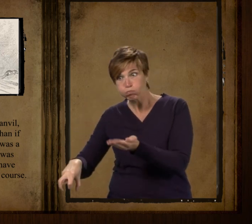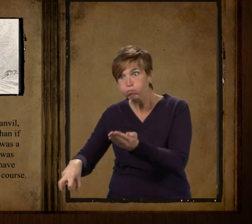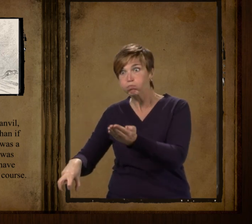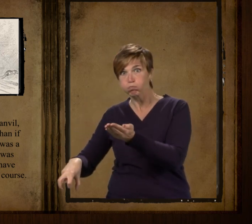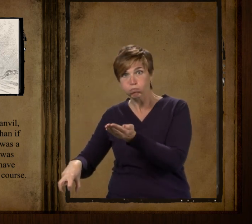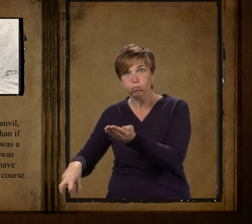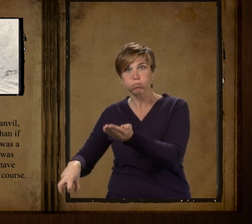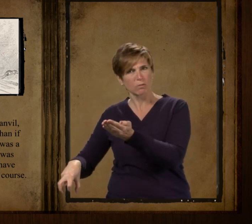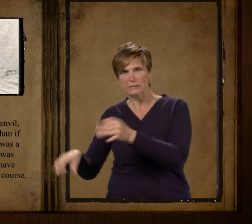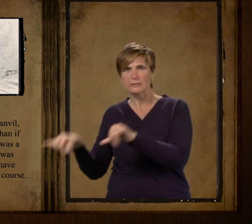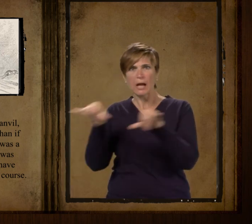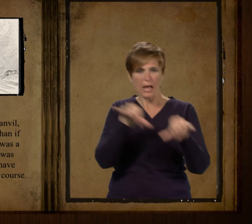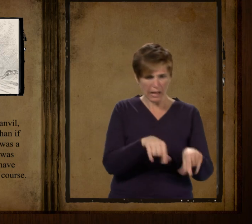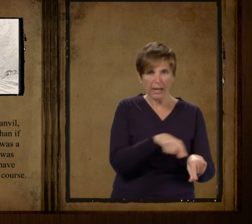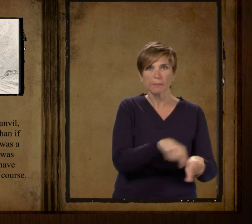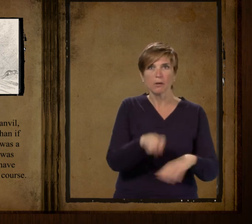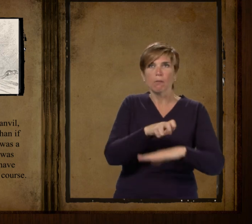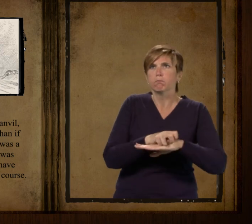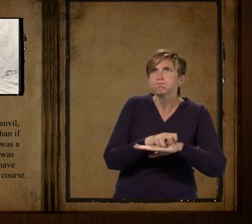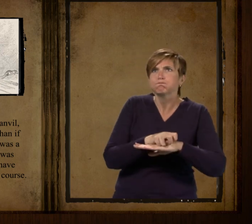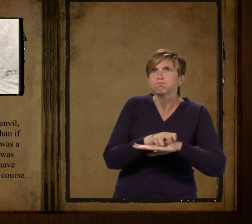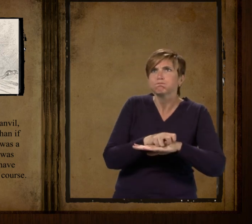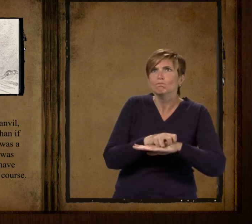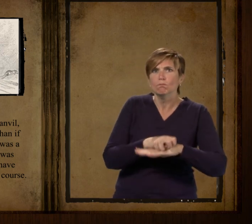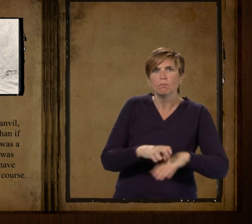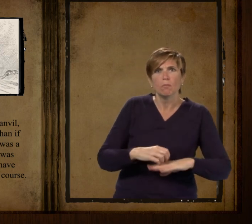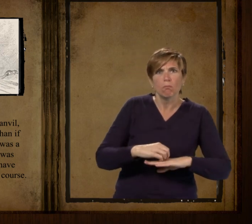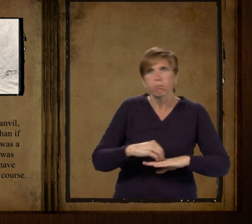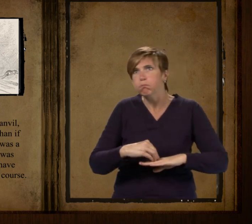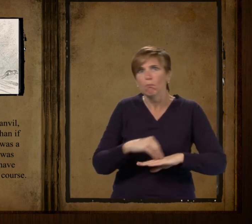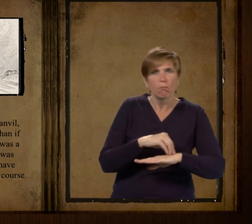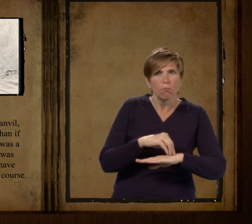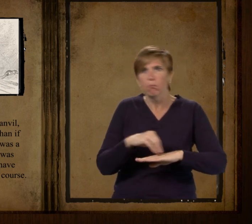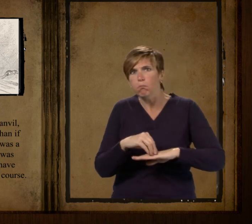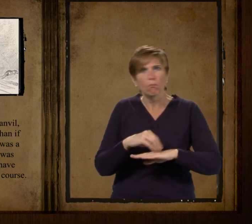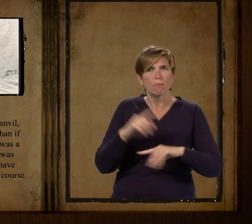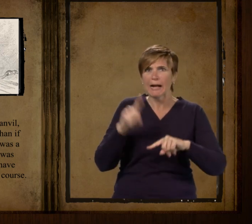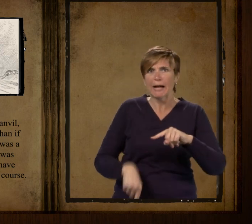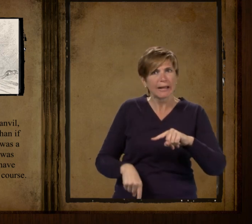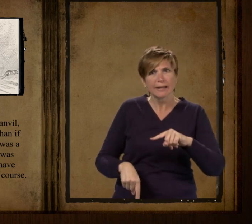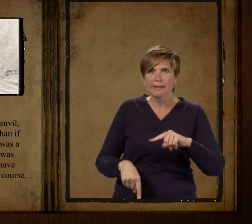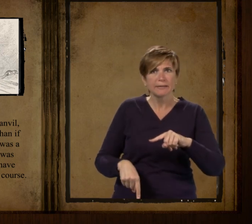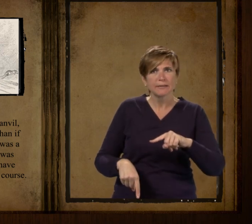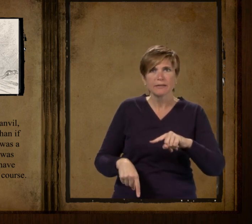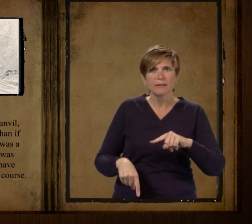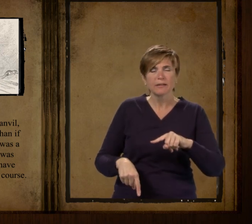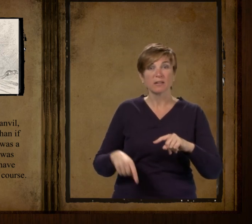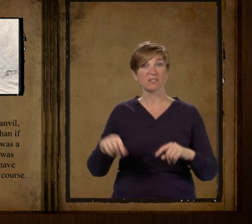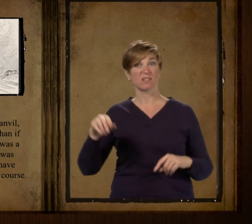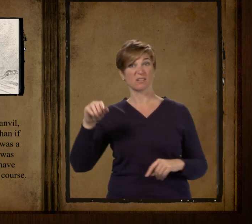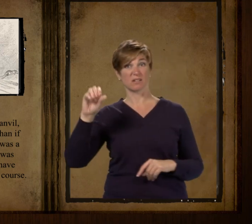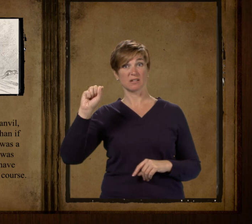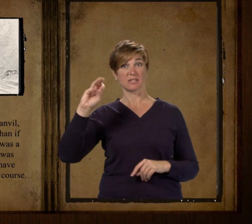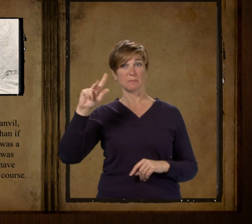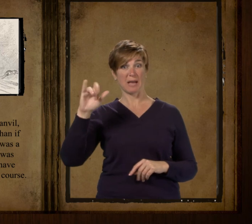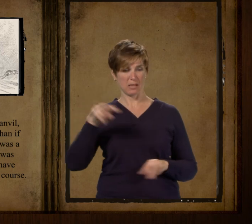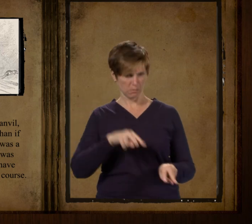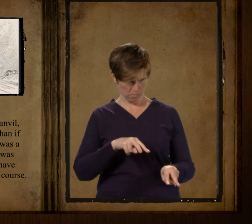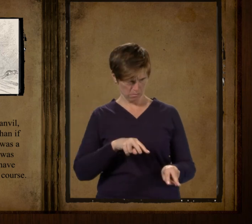smiley was a good deal surprised and he was disgusted too but he didn't have no idea what